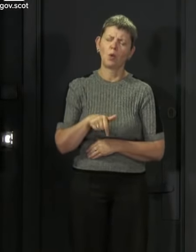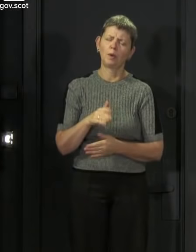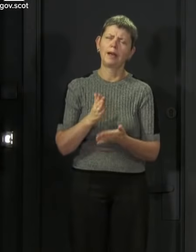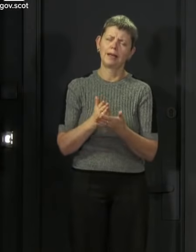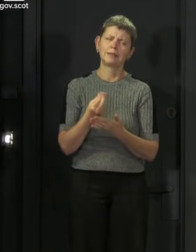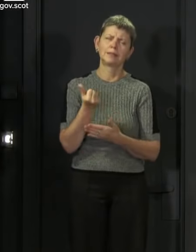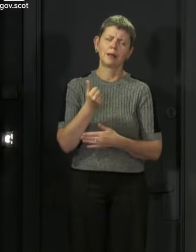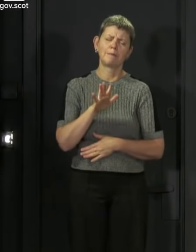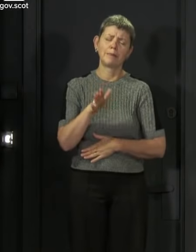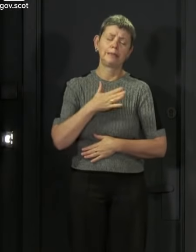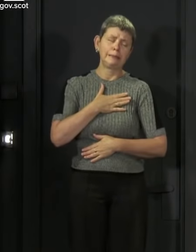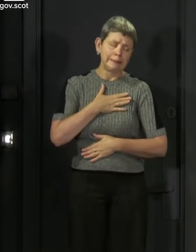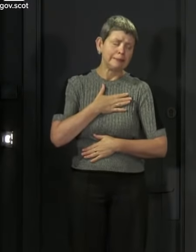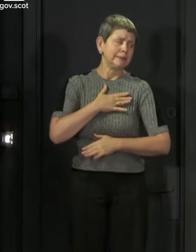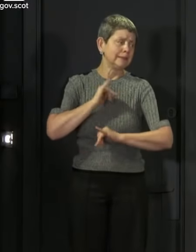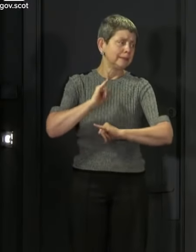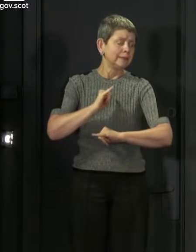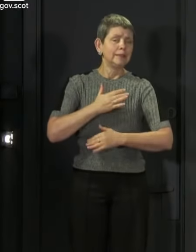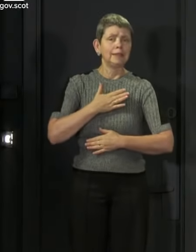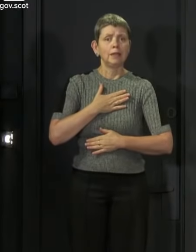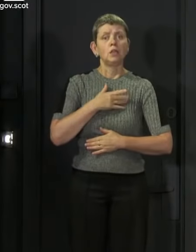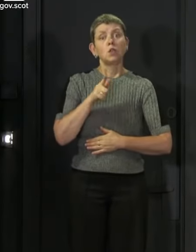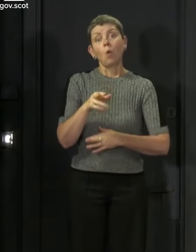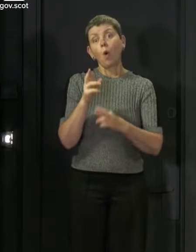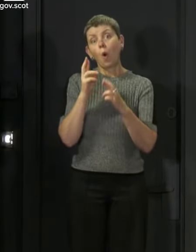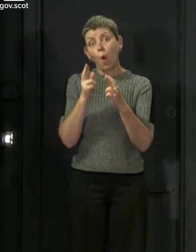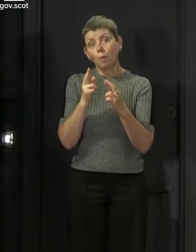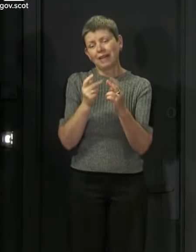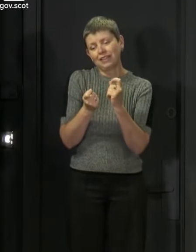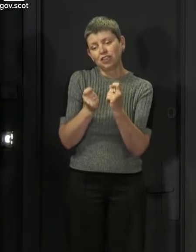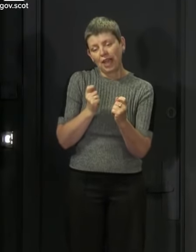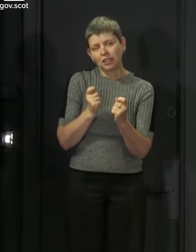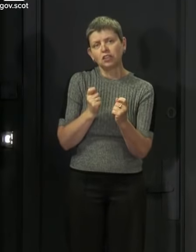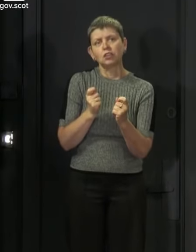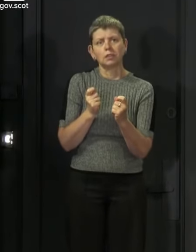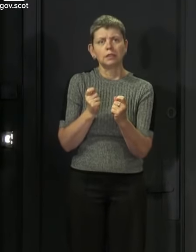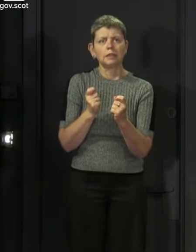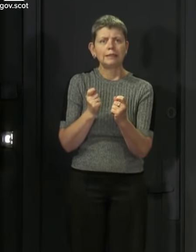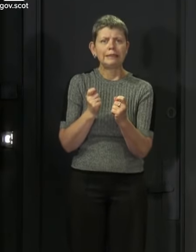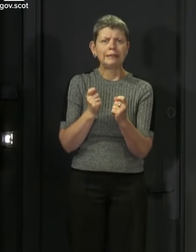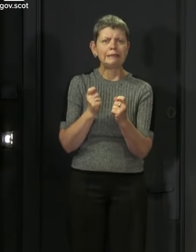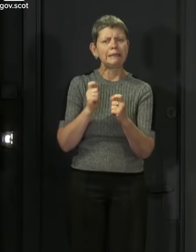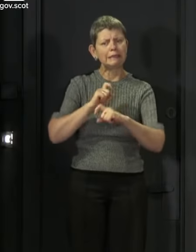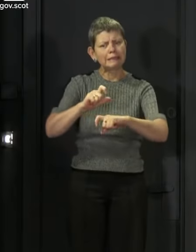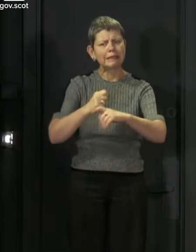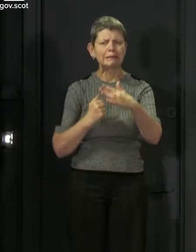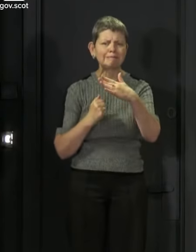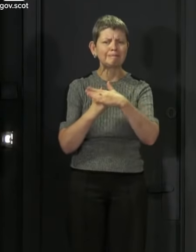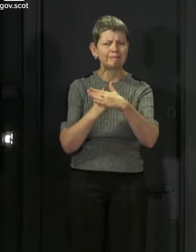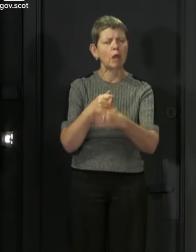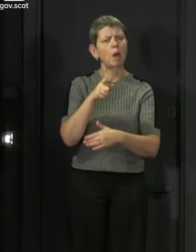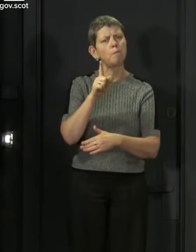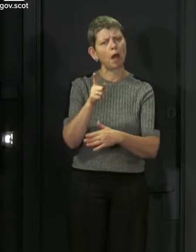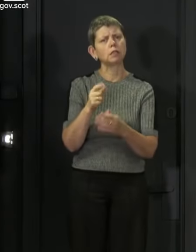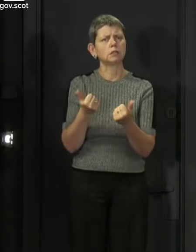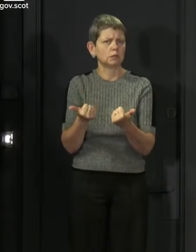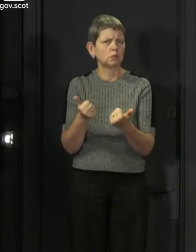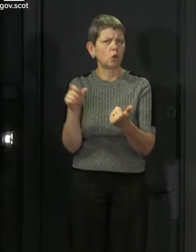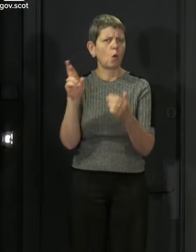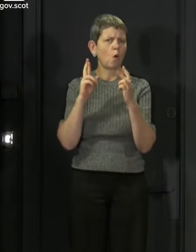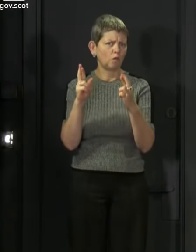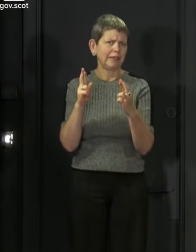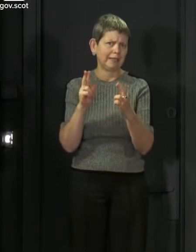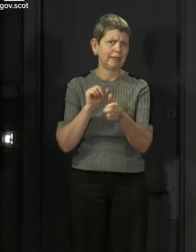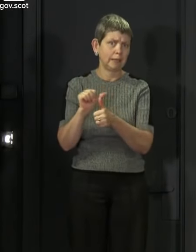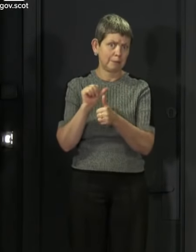heartbreaking. I therefore hope that this change is a welcome one, although of course it still doesn't permit full-scale gatherings for